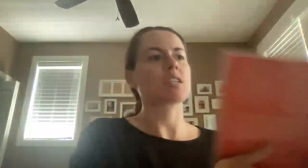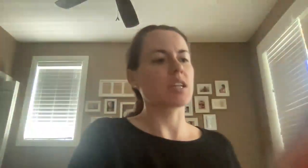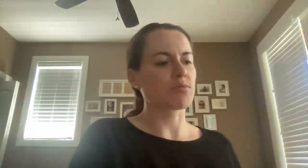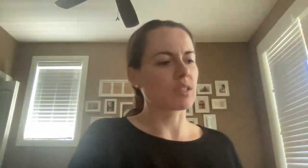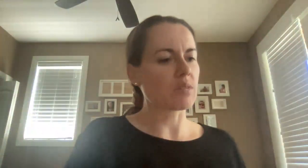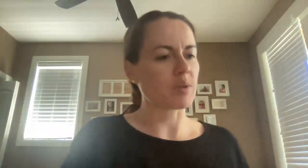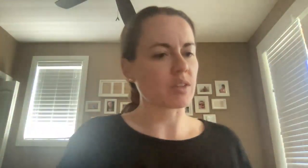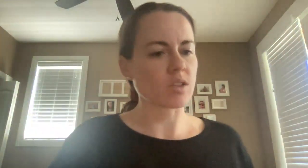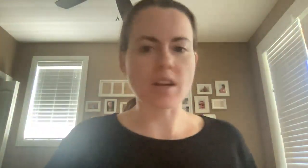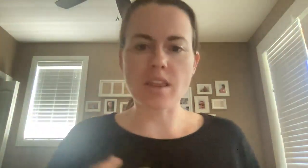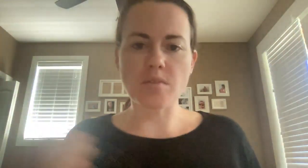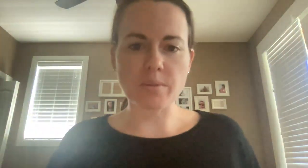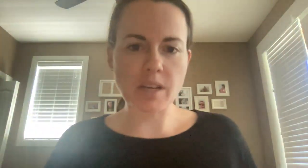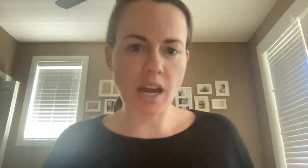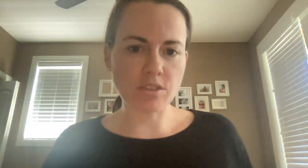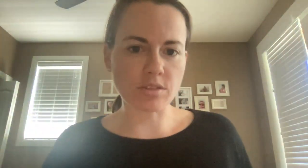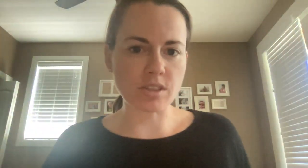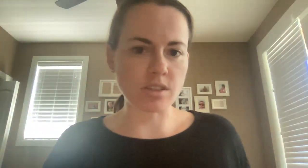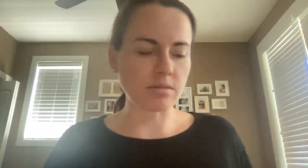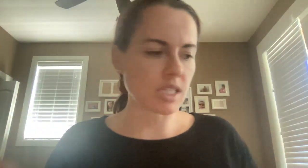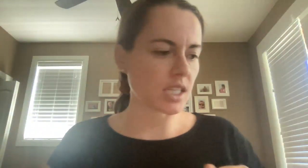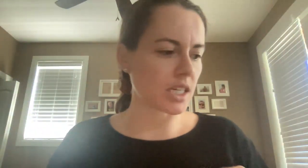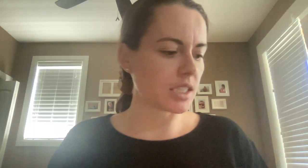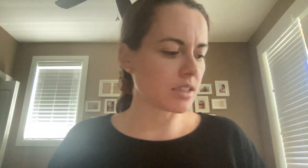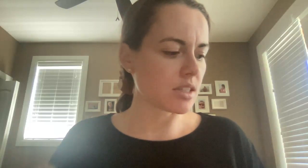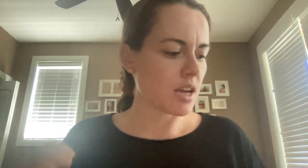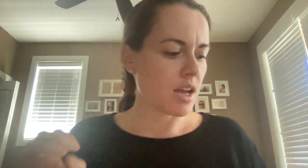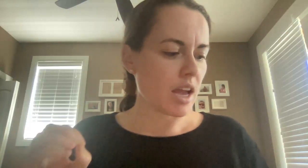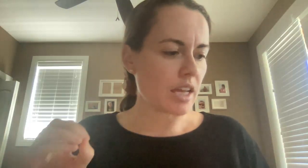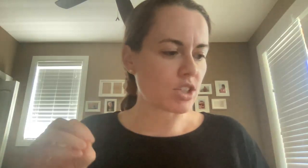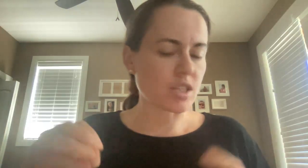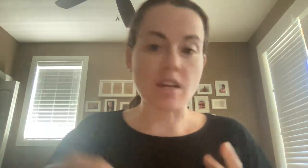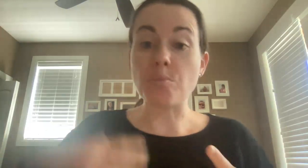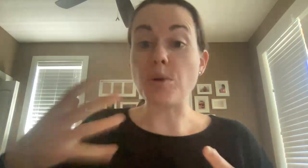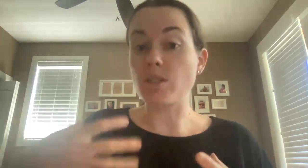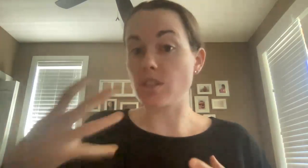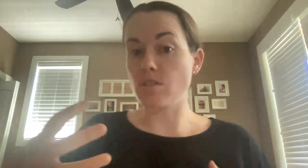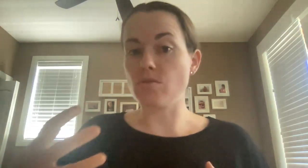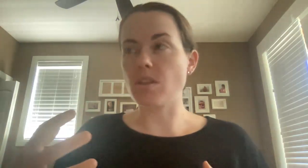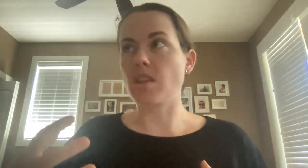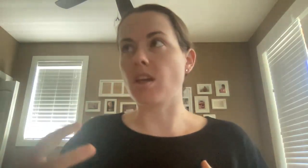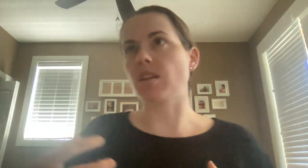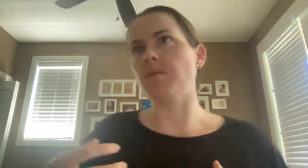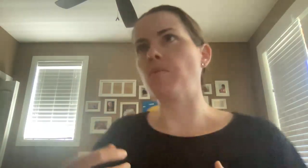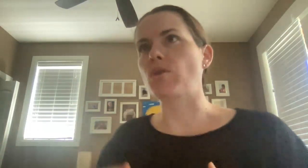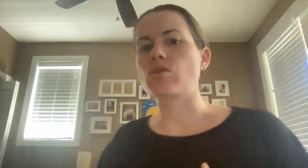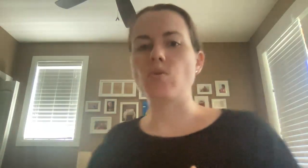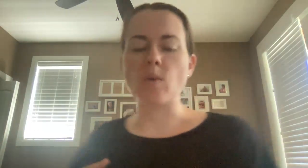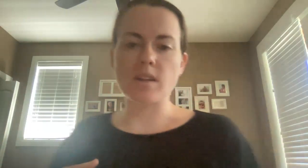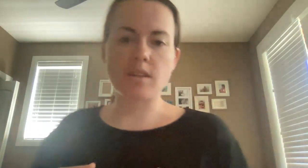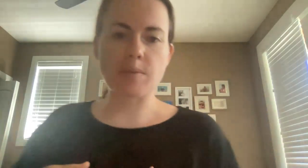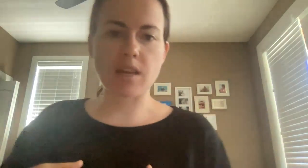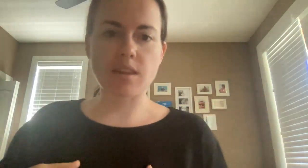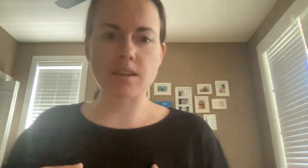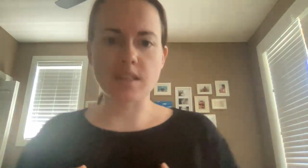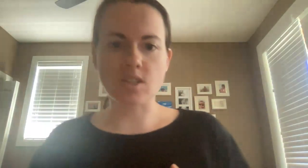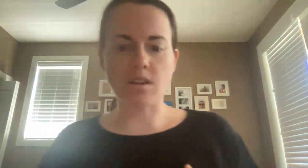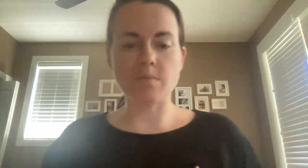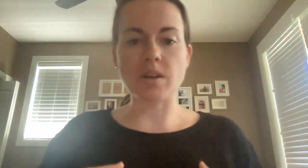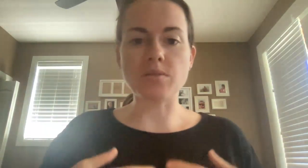it really builds on, I think, what we naturally do in science and just kind of pushes you to think a little bit more. So one of the big things they talked about